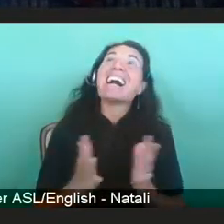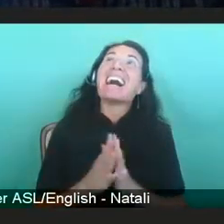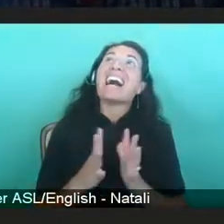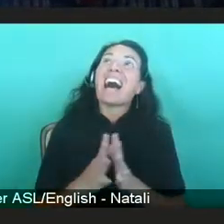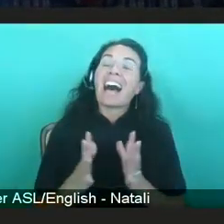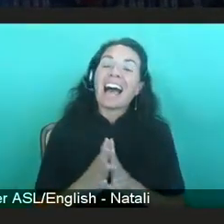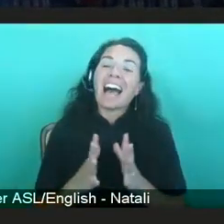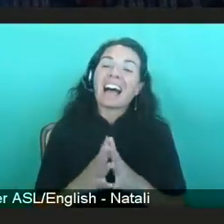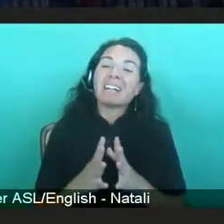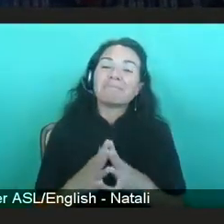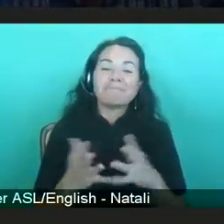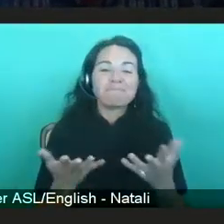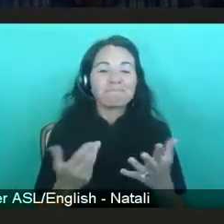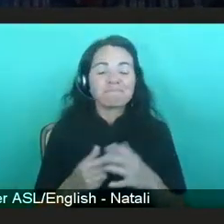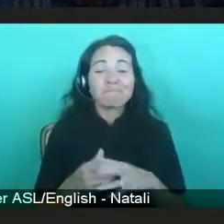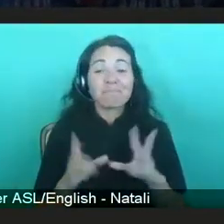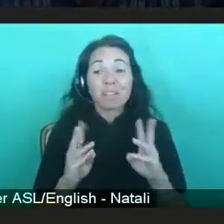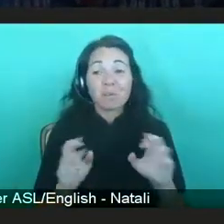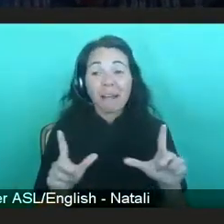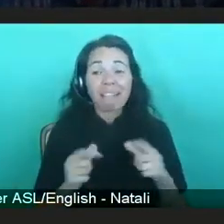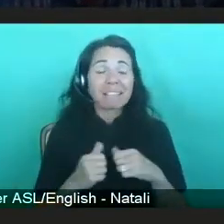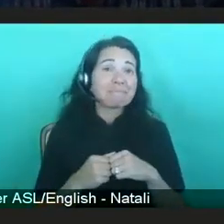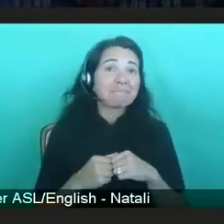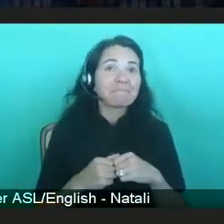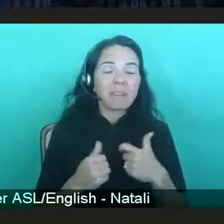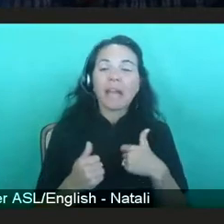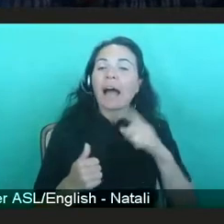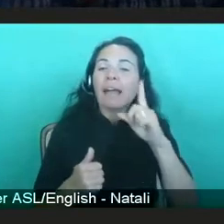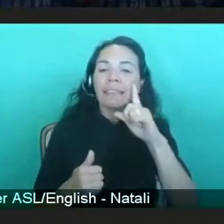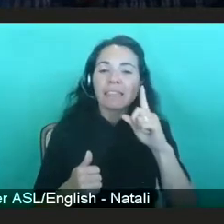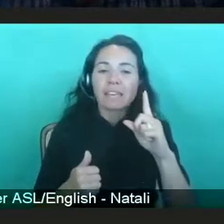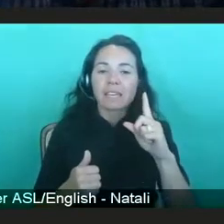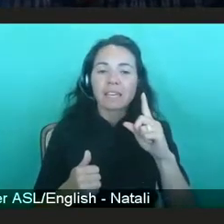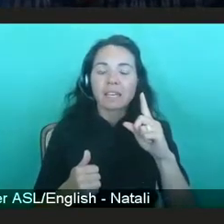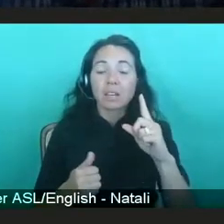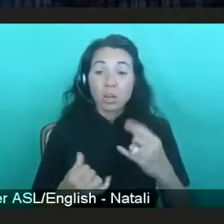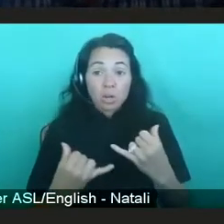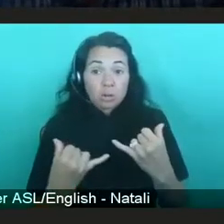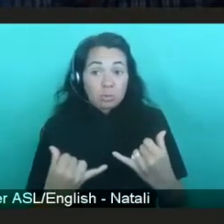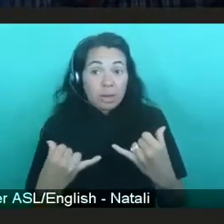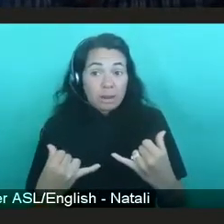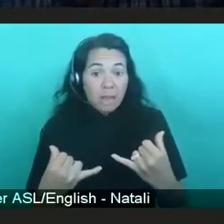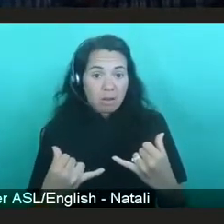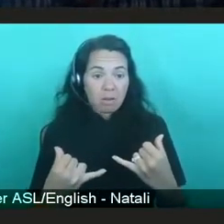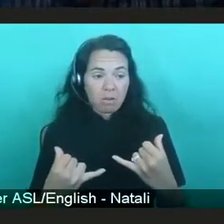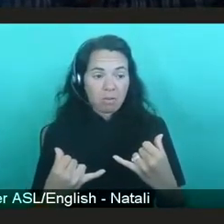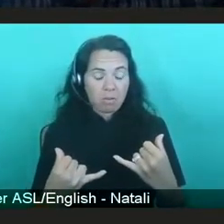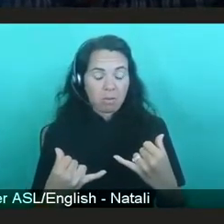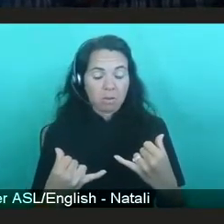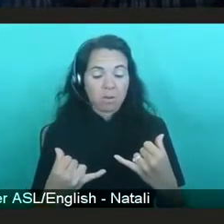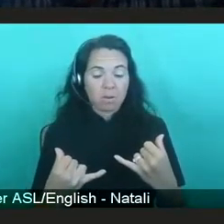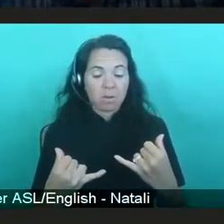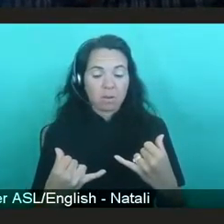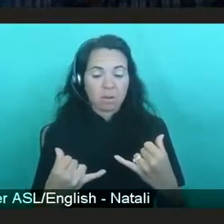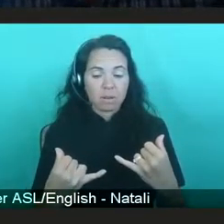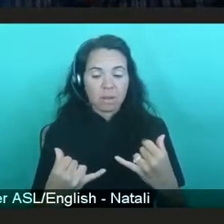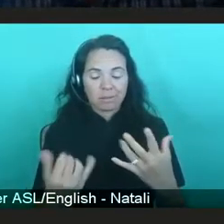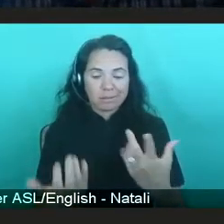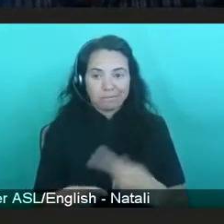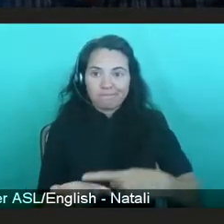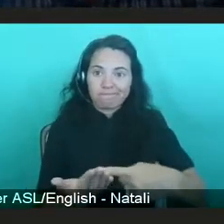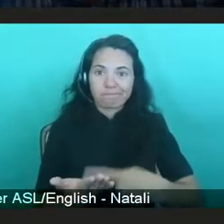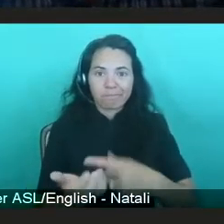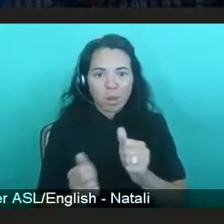Well, I think that what's more prescient now is I'm, and through conversations with